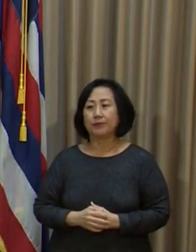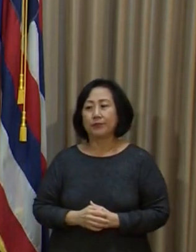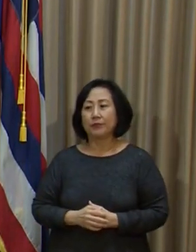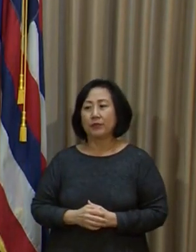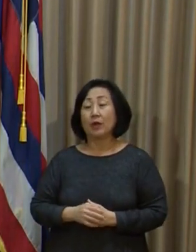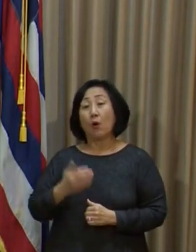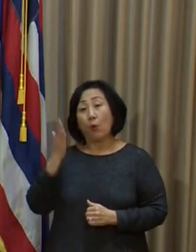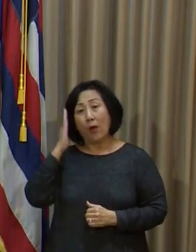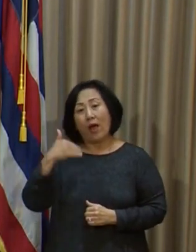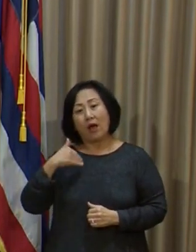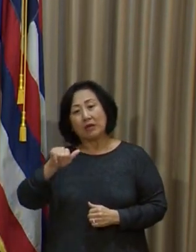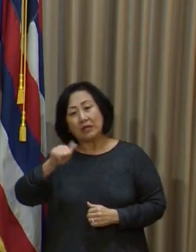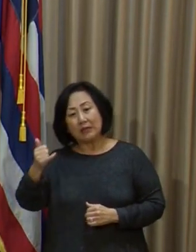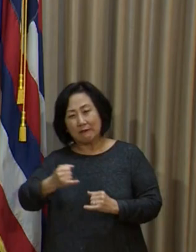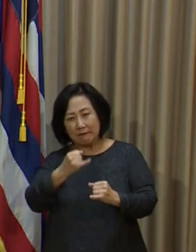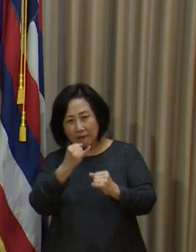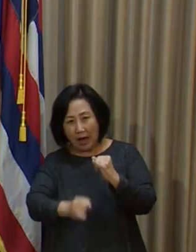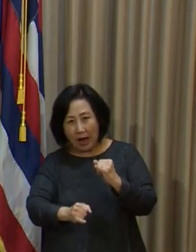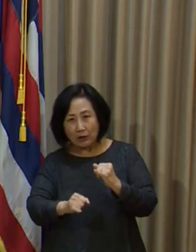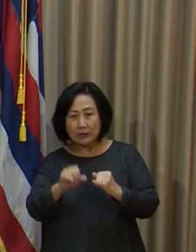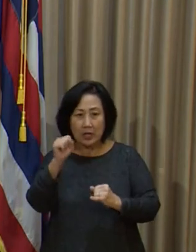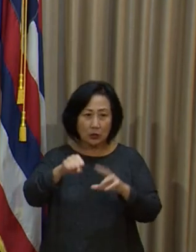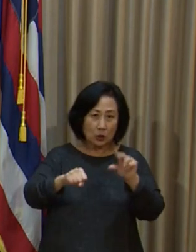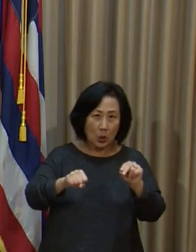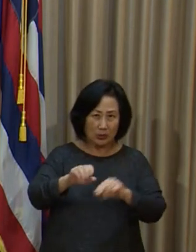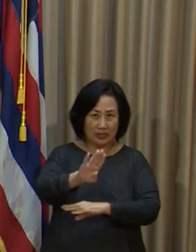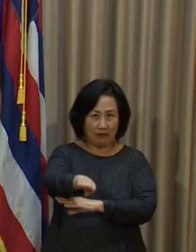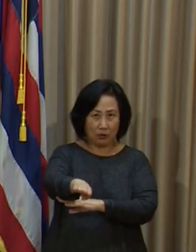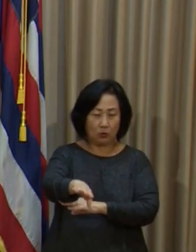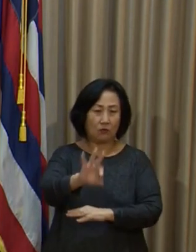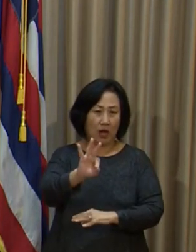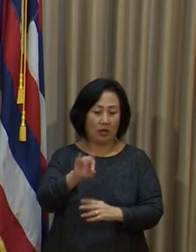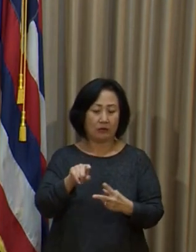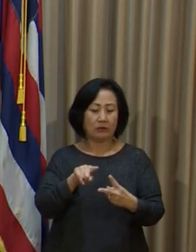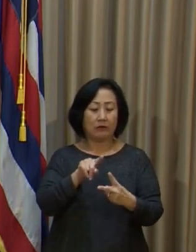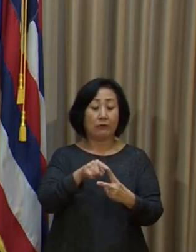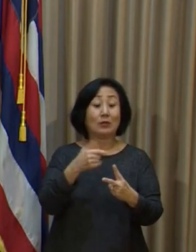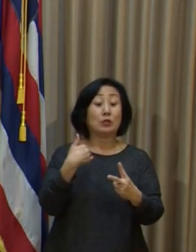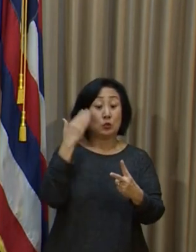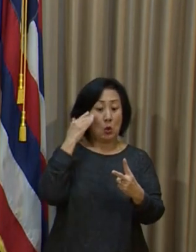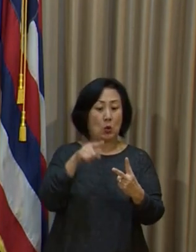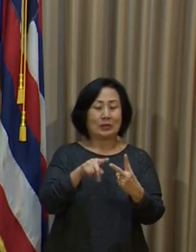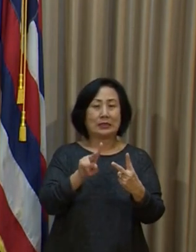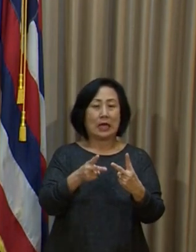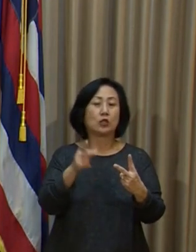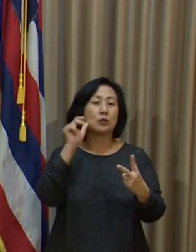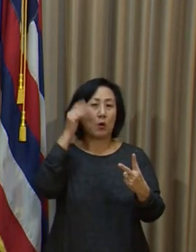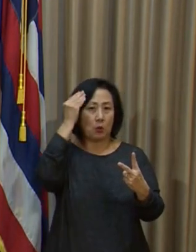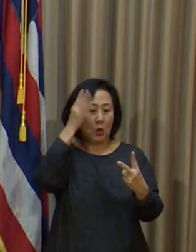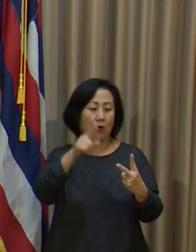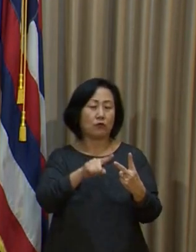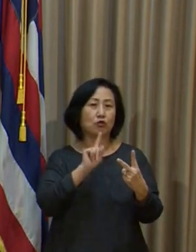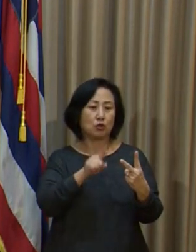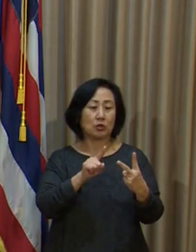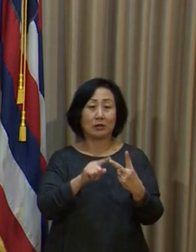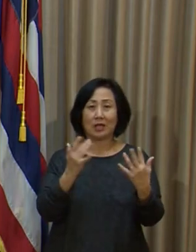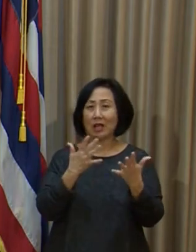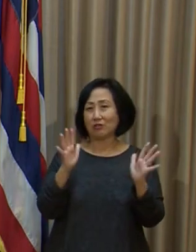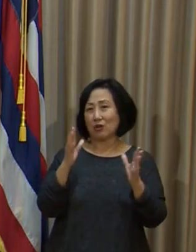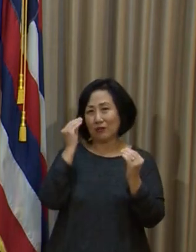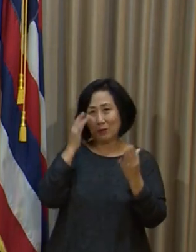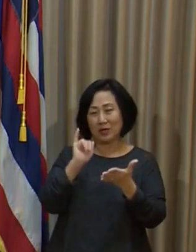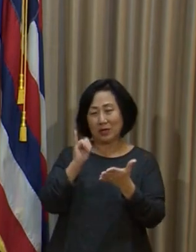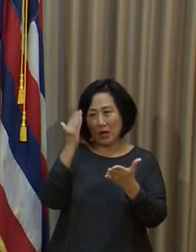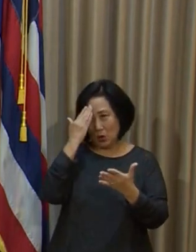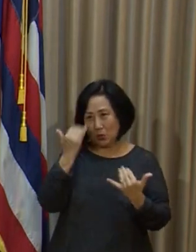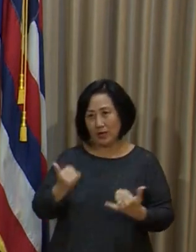We'll have another final result later this afternoon, another one tomorrow. So that's all the information I have